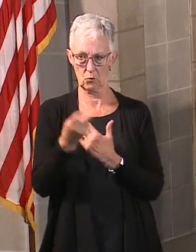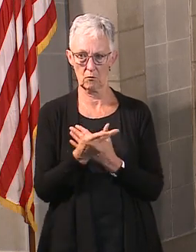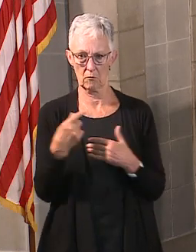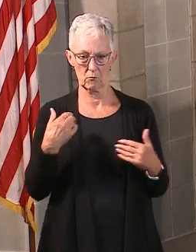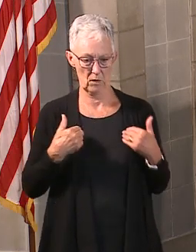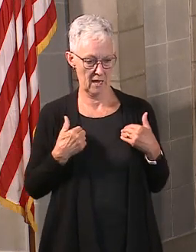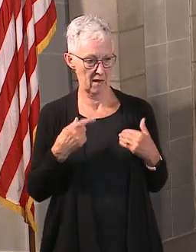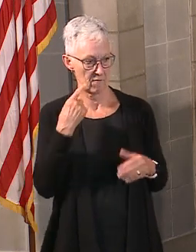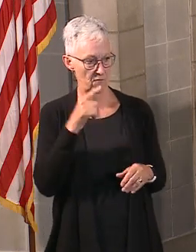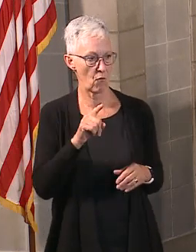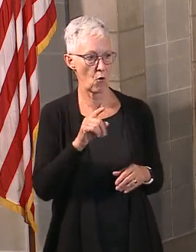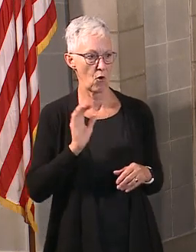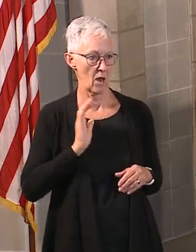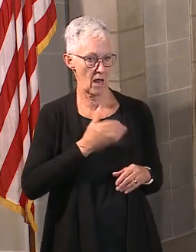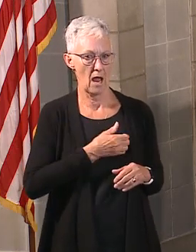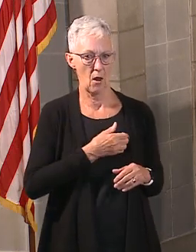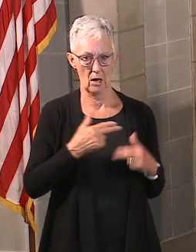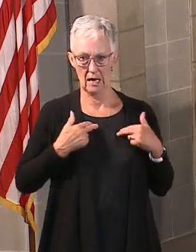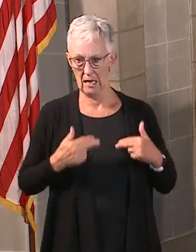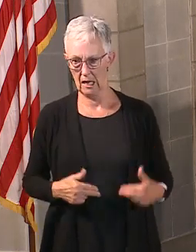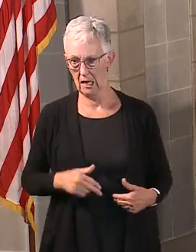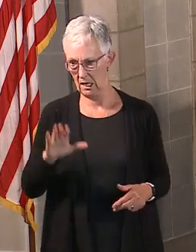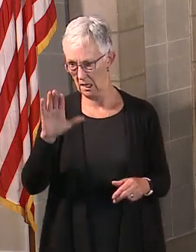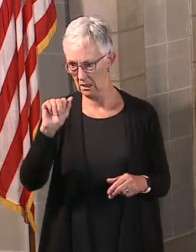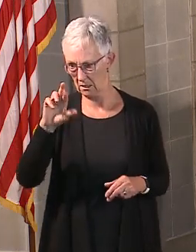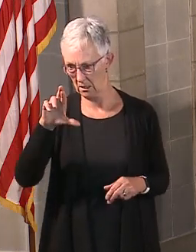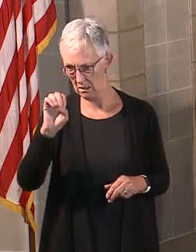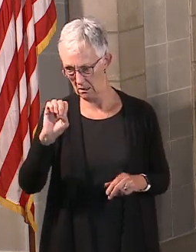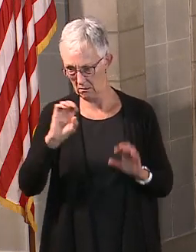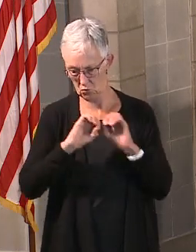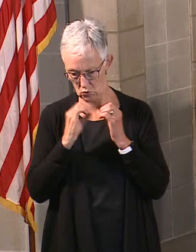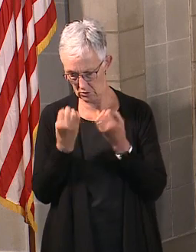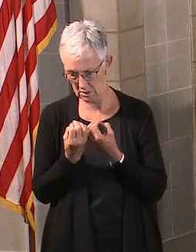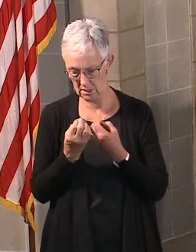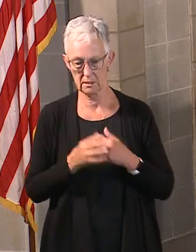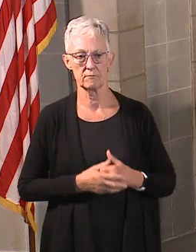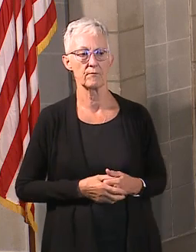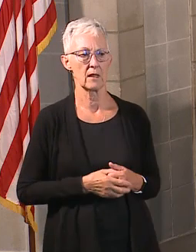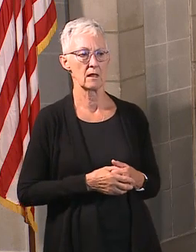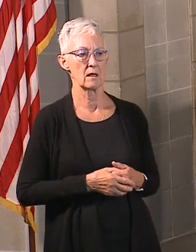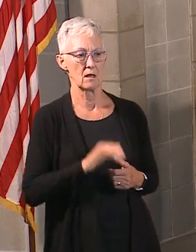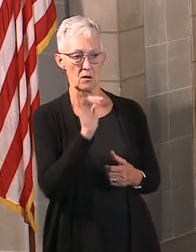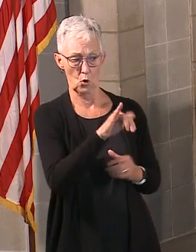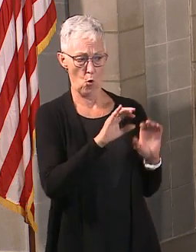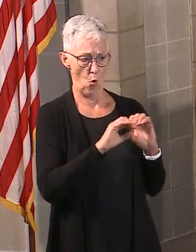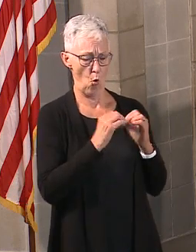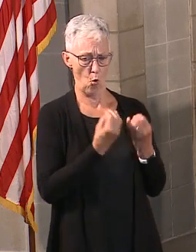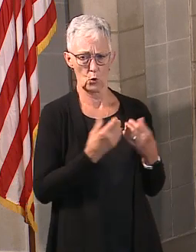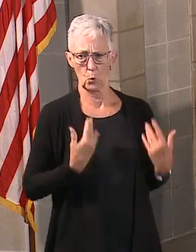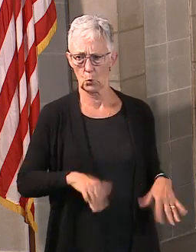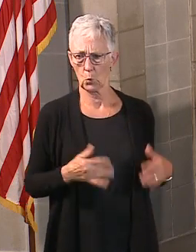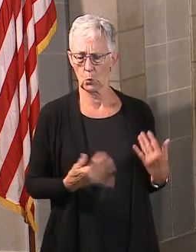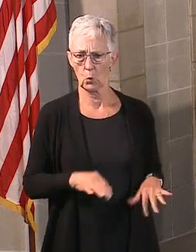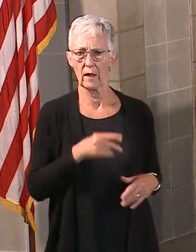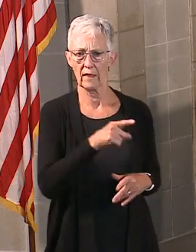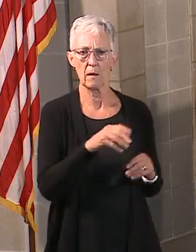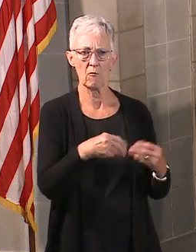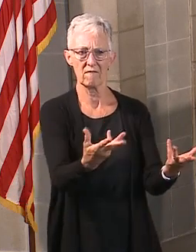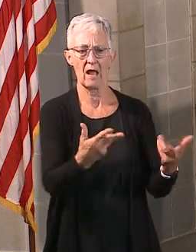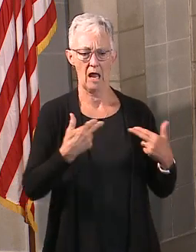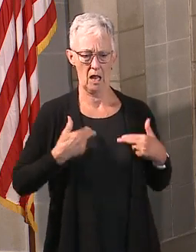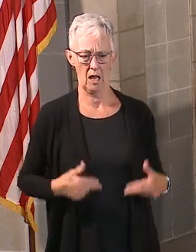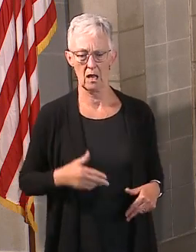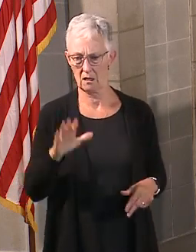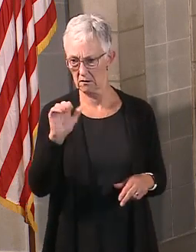organizations, our FQHCs. These organizations do a great job of providing healthcare to people who